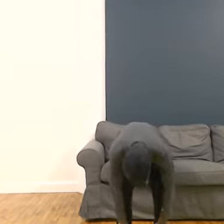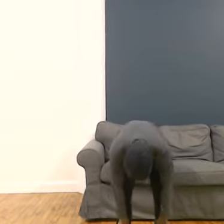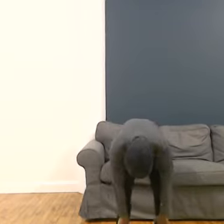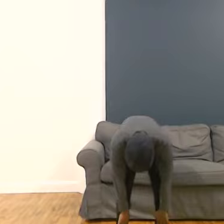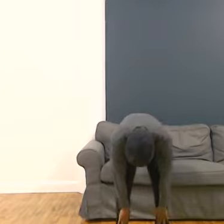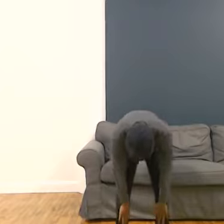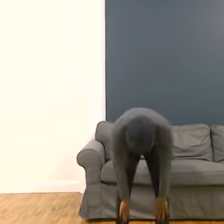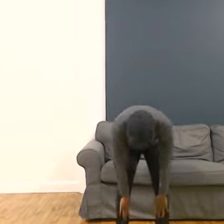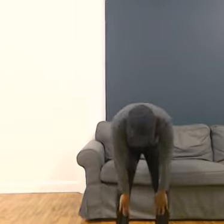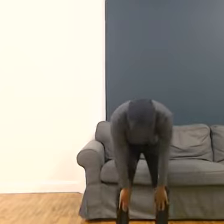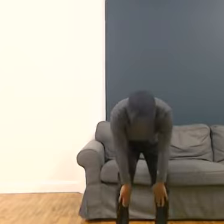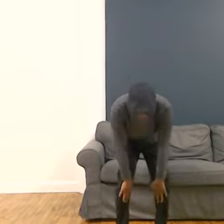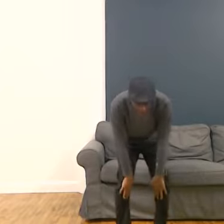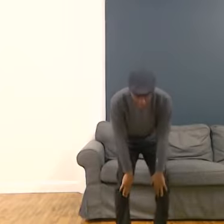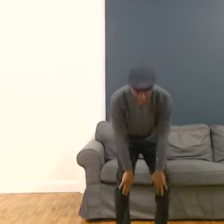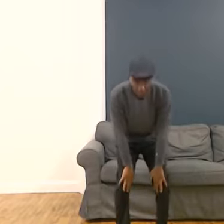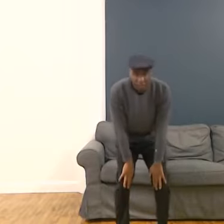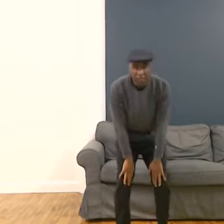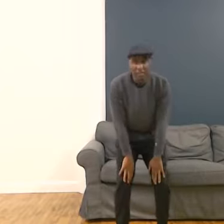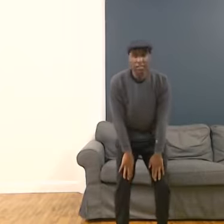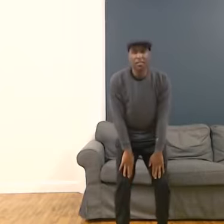and now draw them up the heel leg,